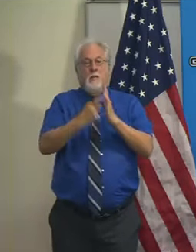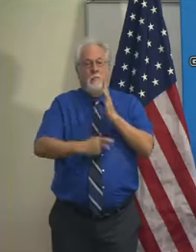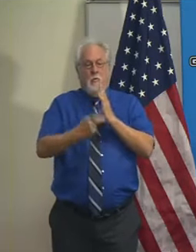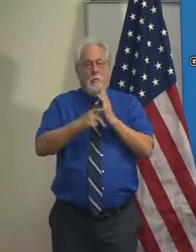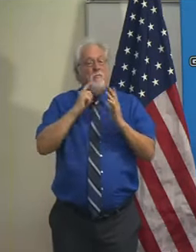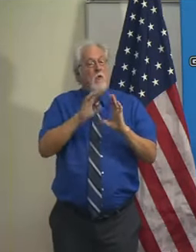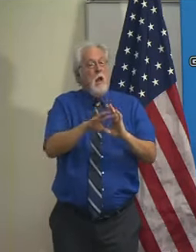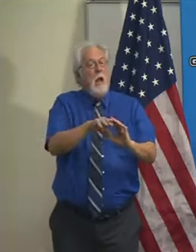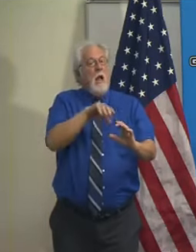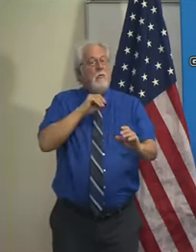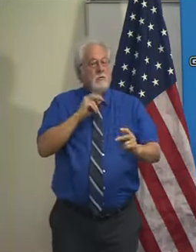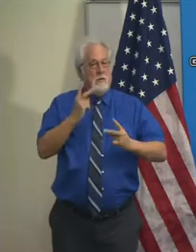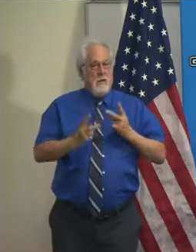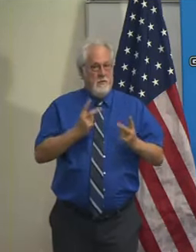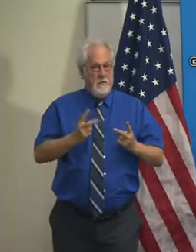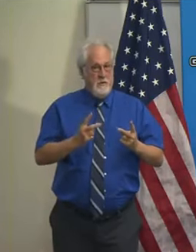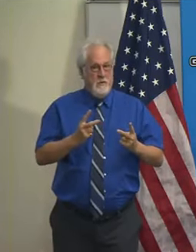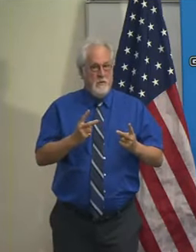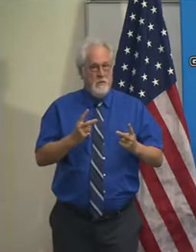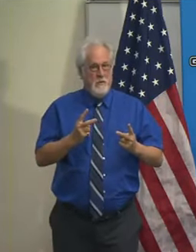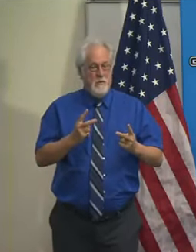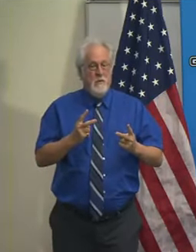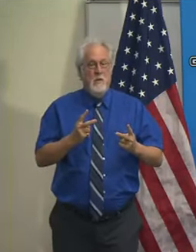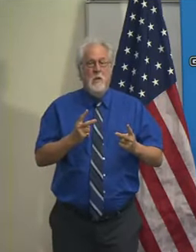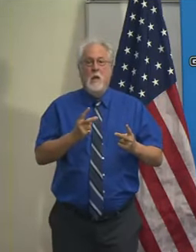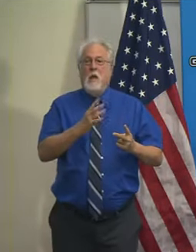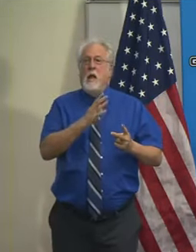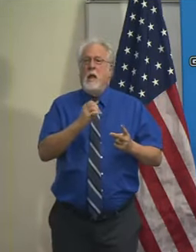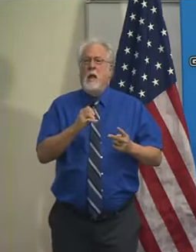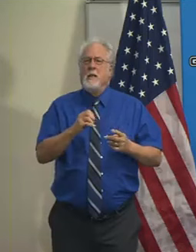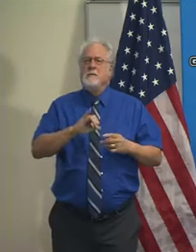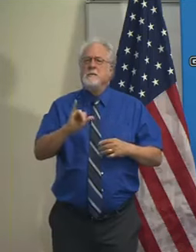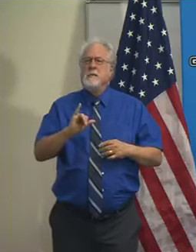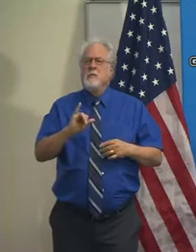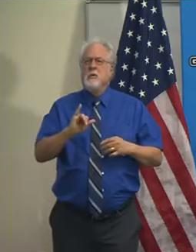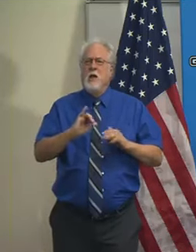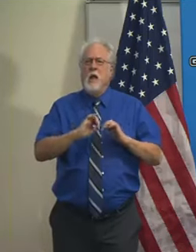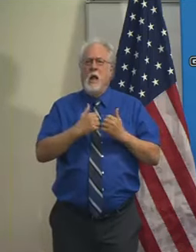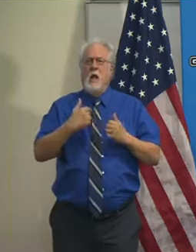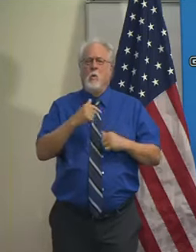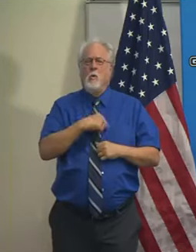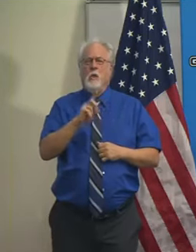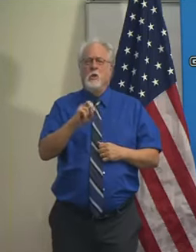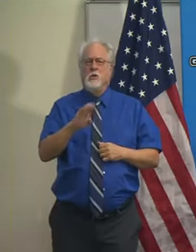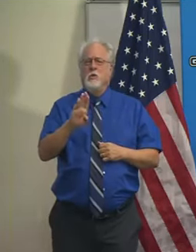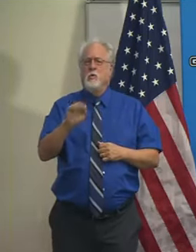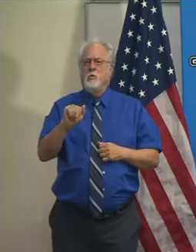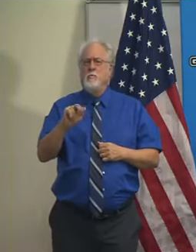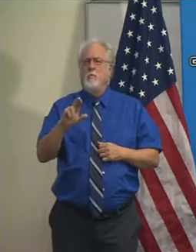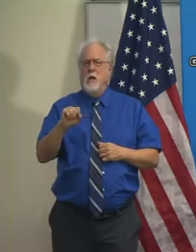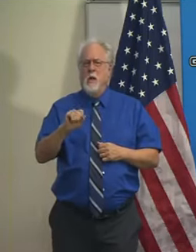visitation program, and similar to the way we're going to do bars, these